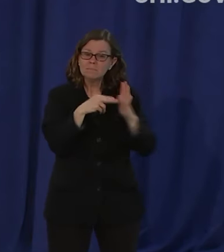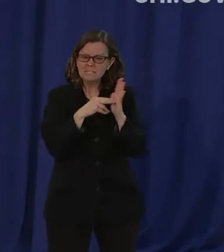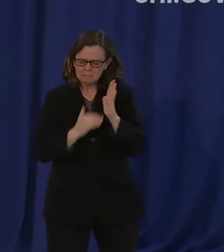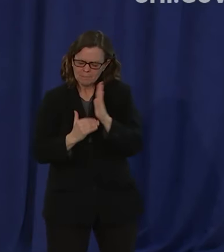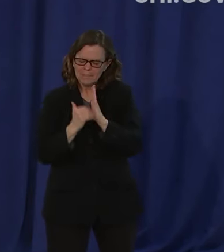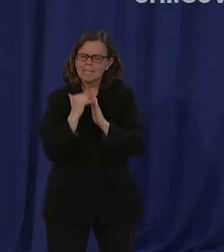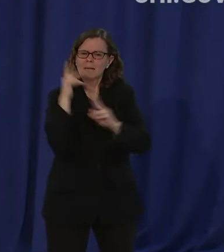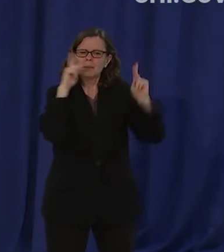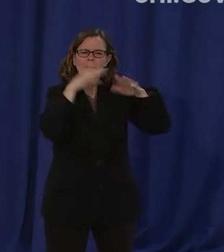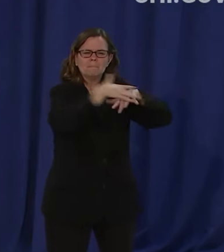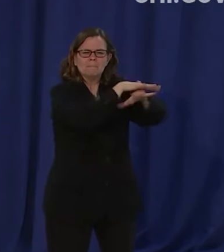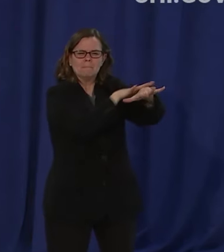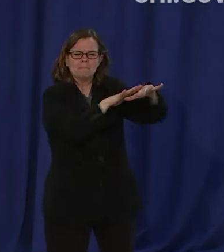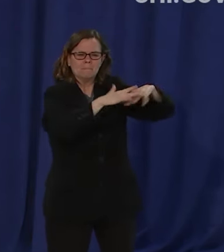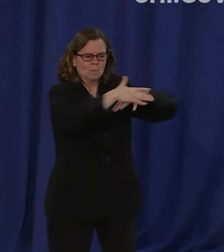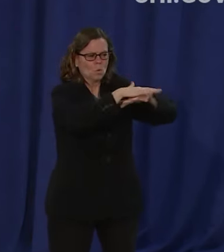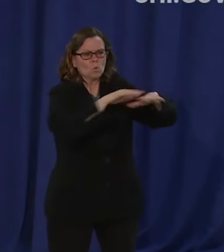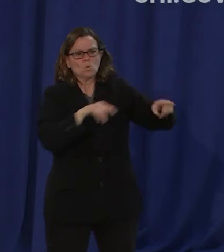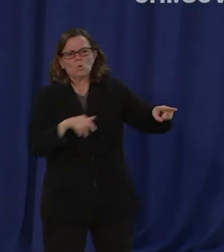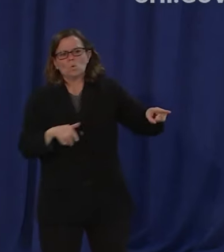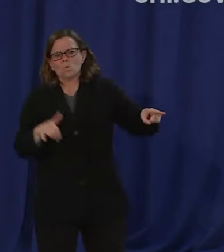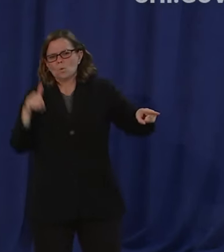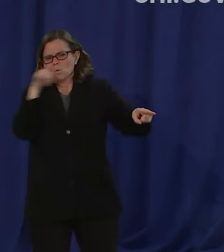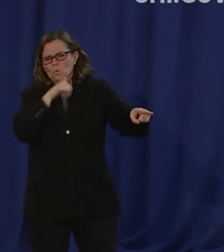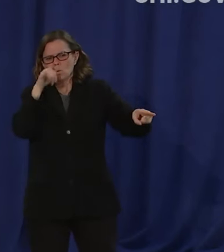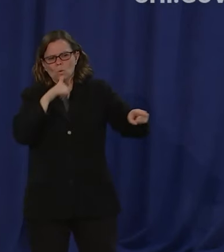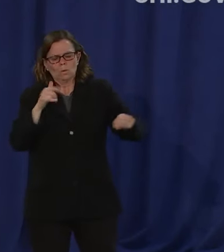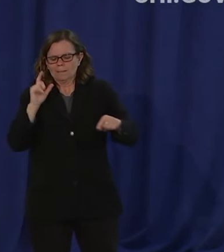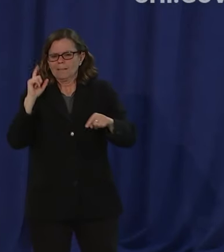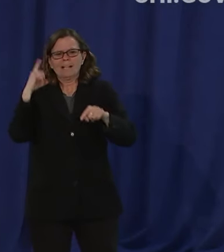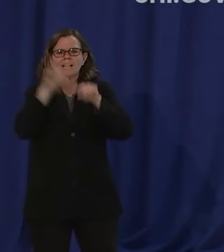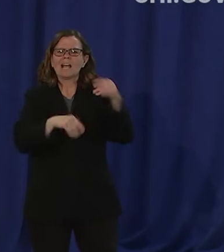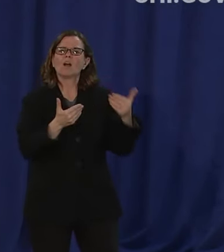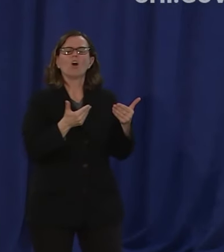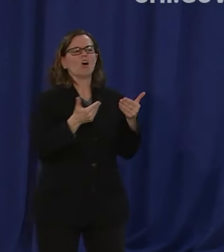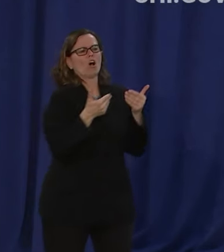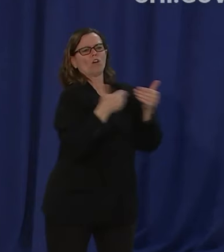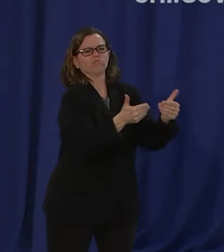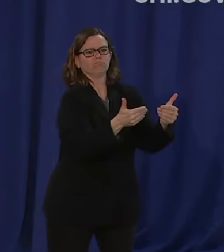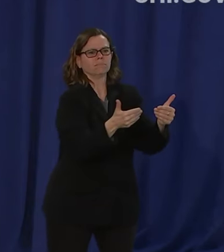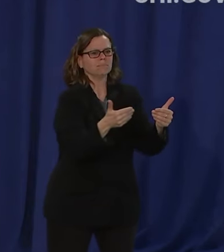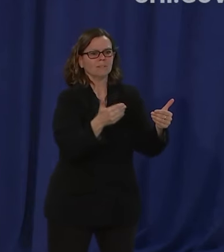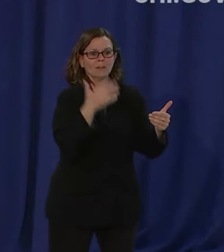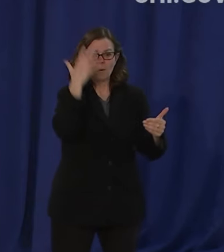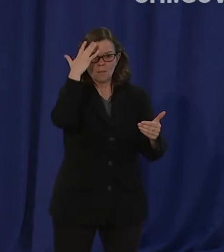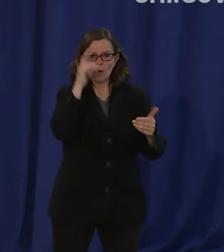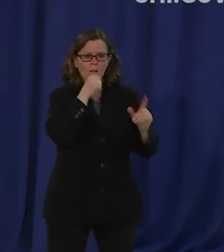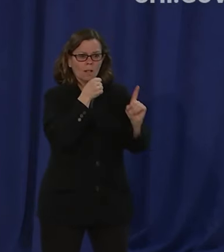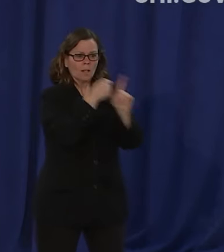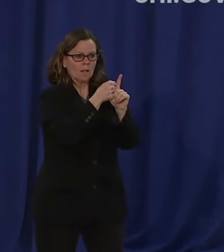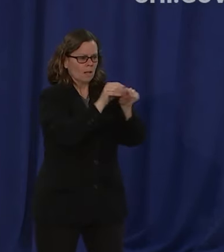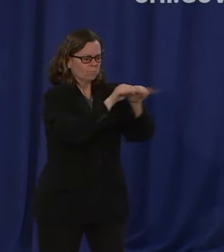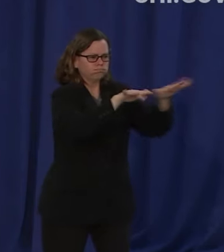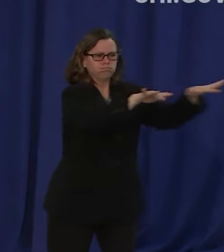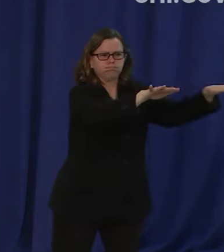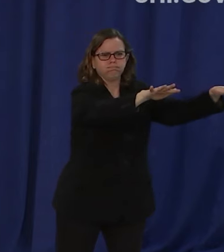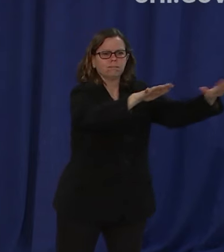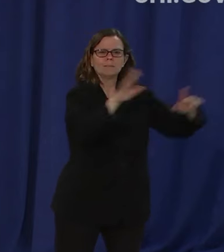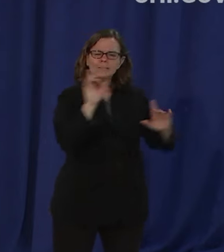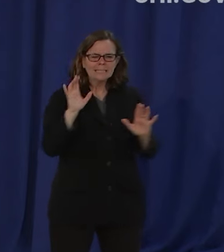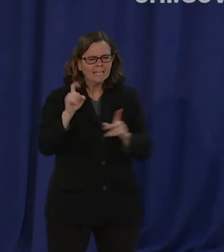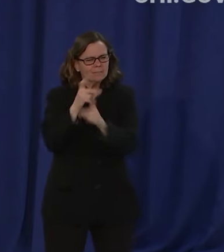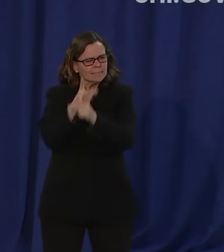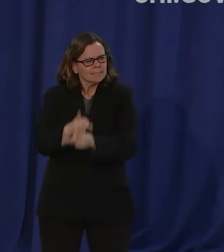congregate in mass until we have reached some of these milestones that i've laid out will we get there by the end of june